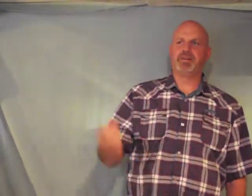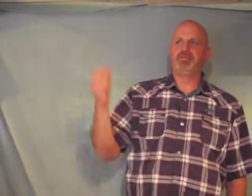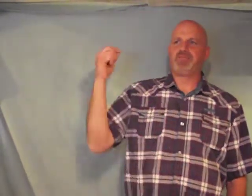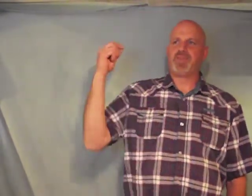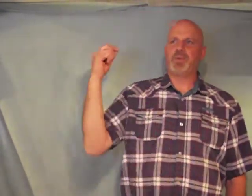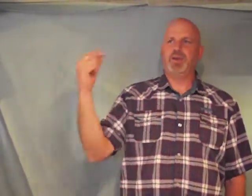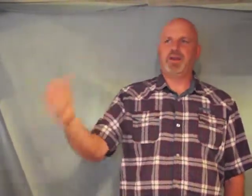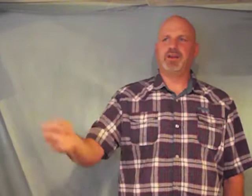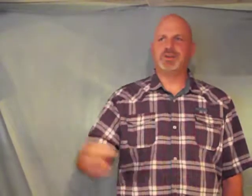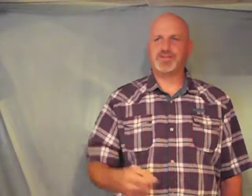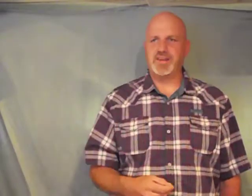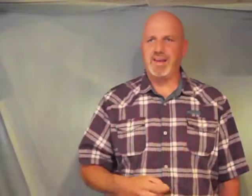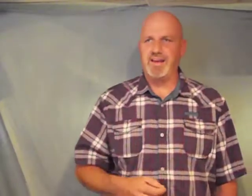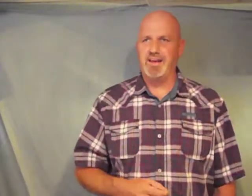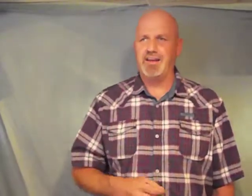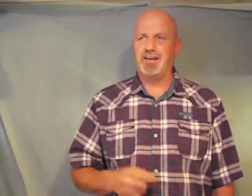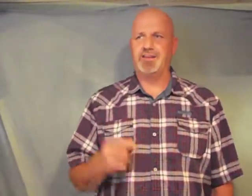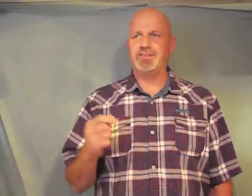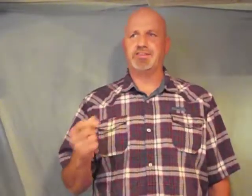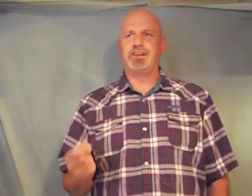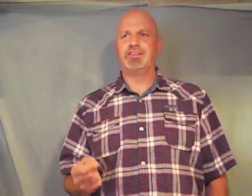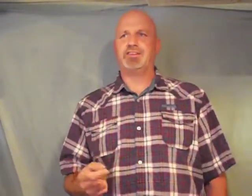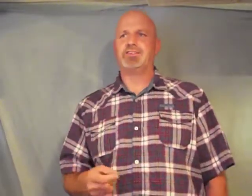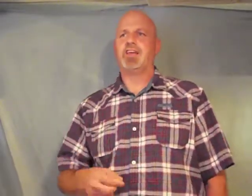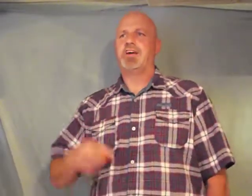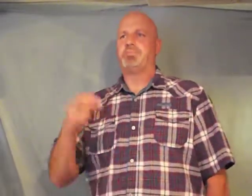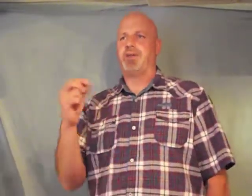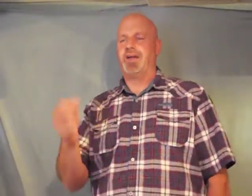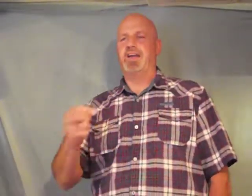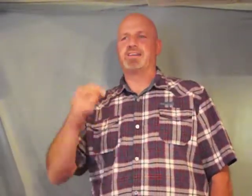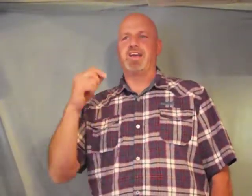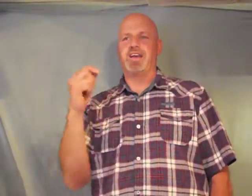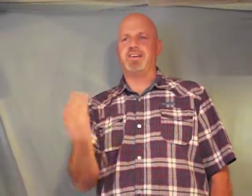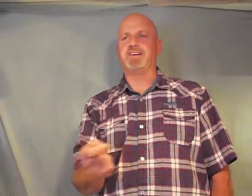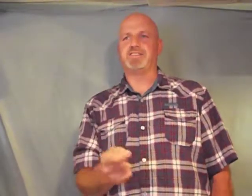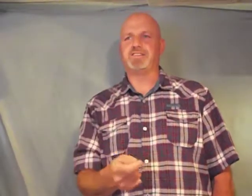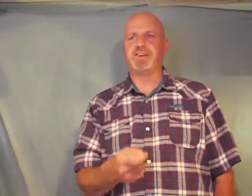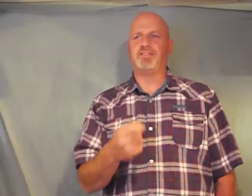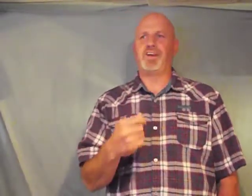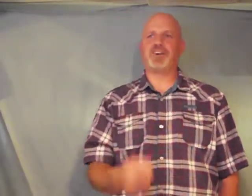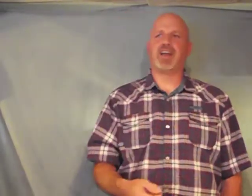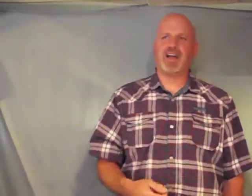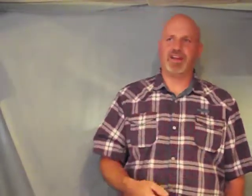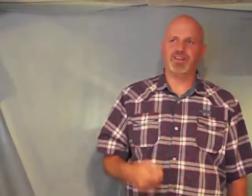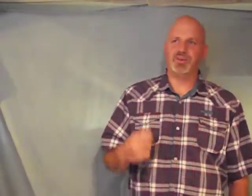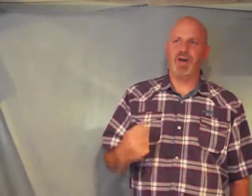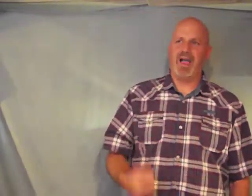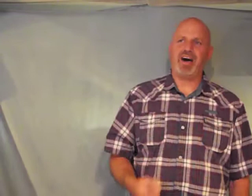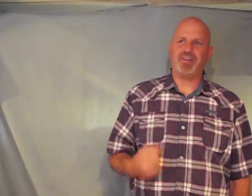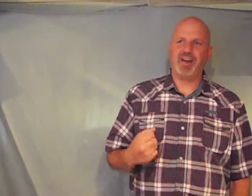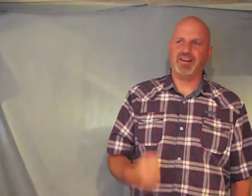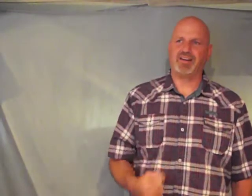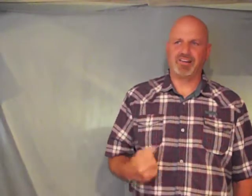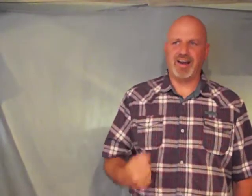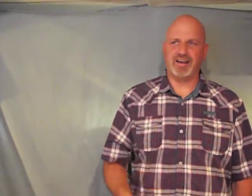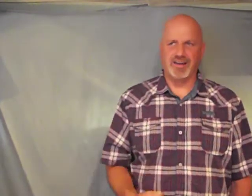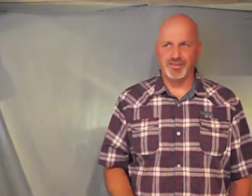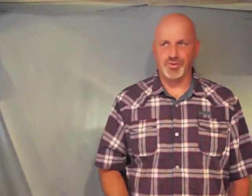we lose the healing of diseases plagues illnesses of every kind throughout our entire country